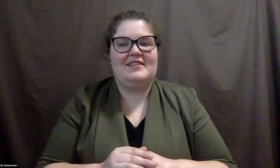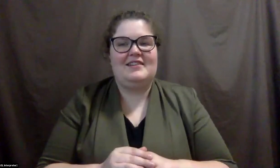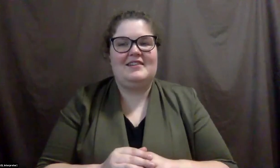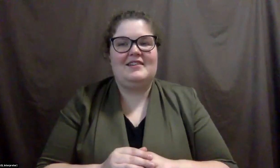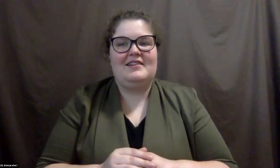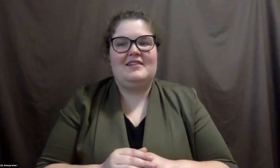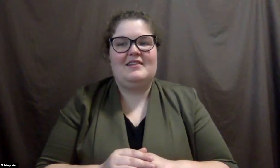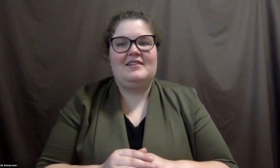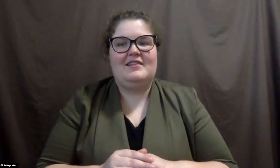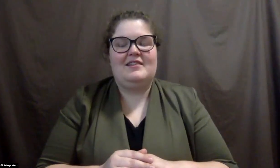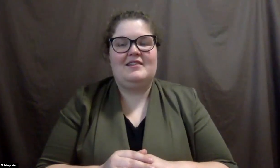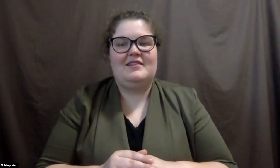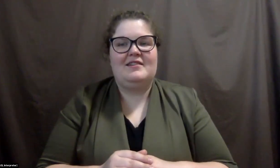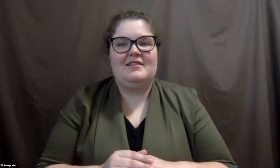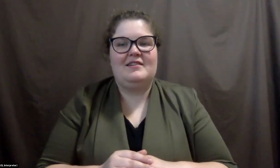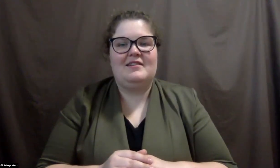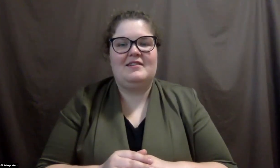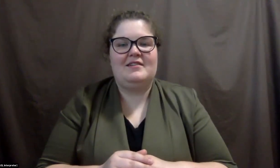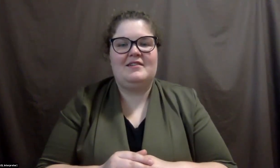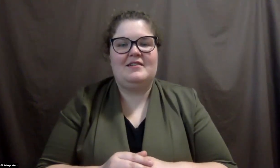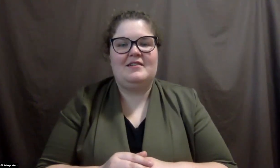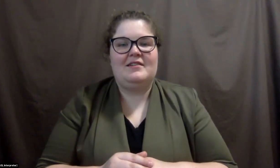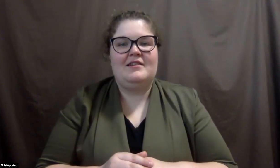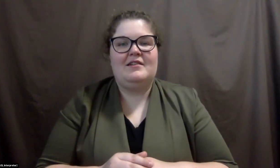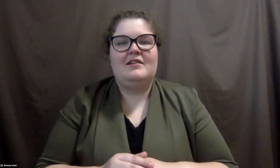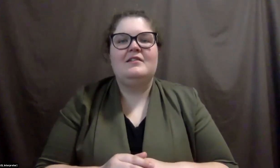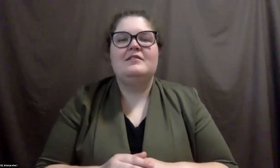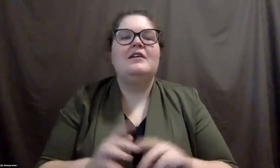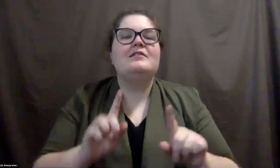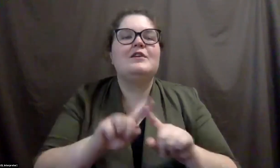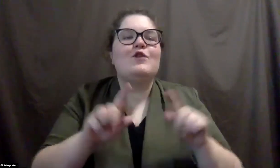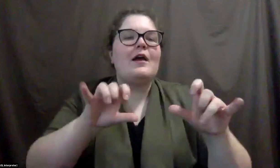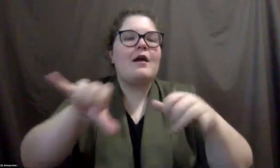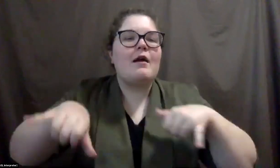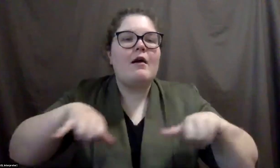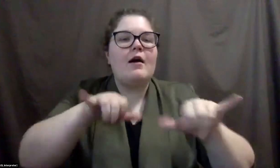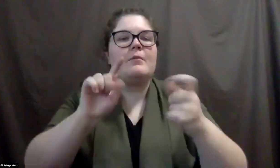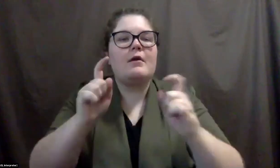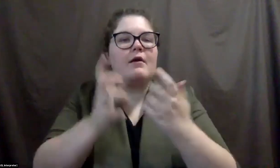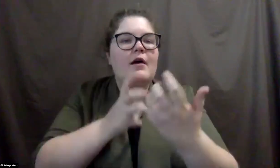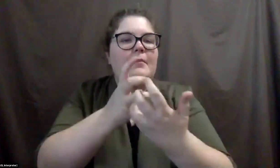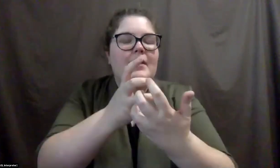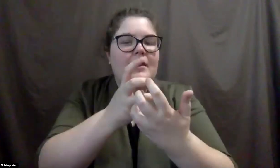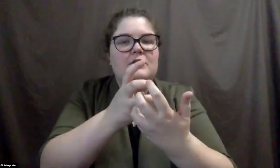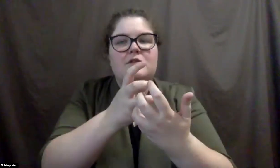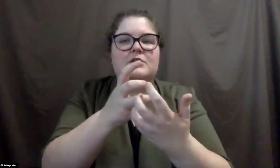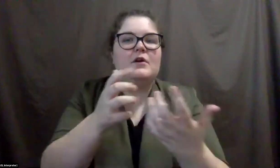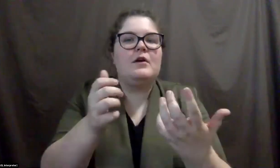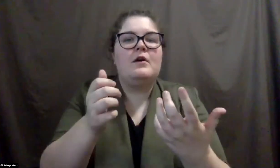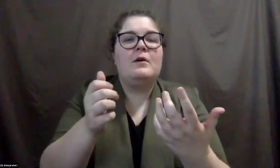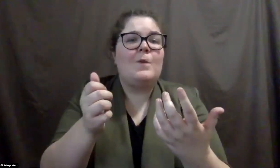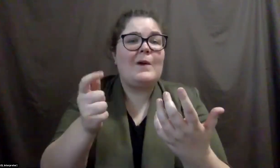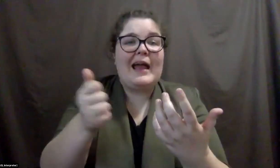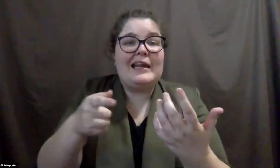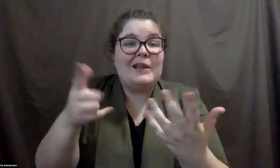Let's talk about. Let's what are some common accommodations or is there anything that you would list,